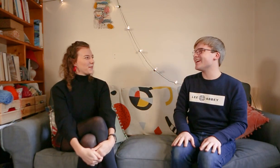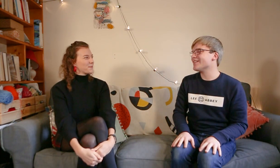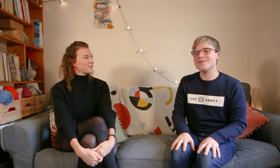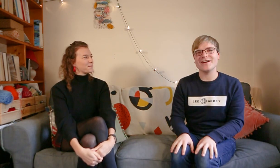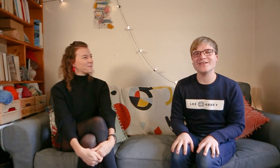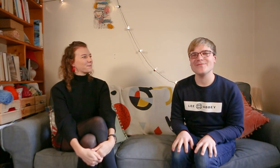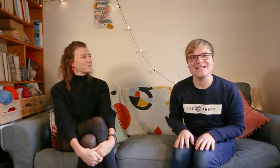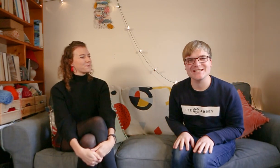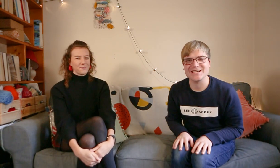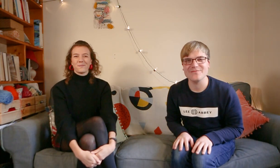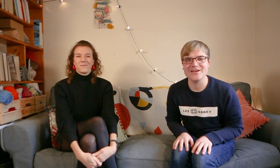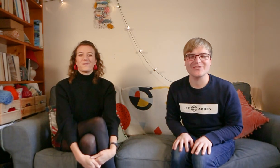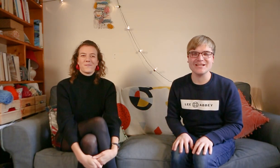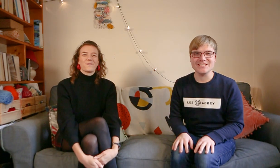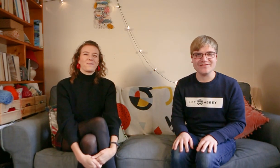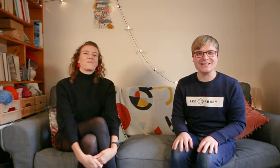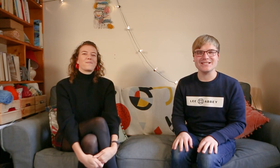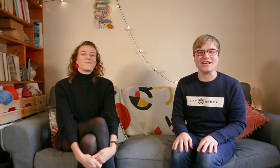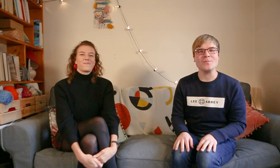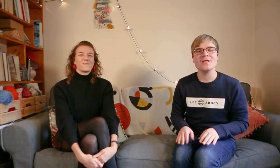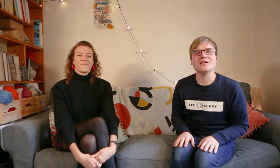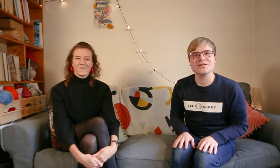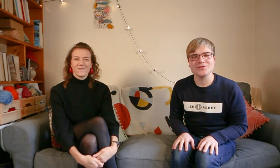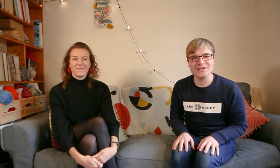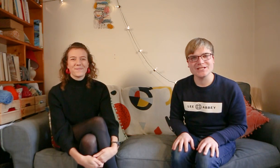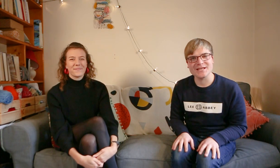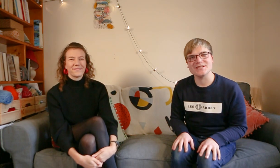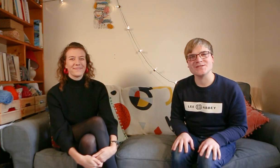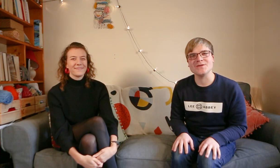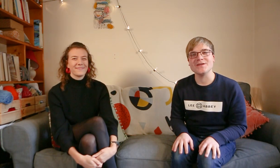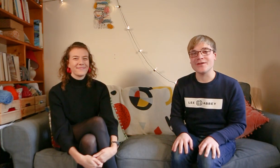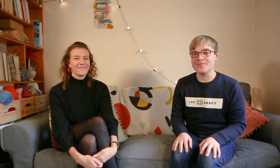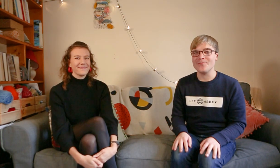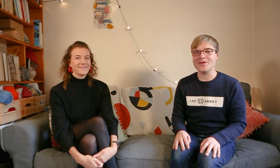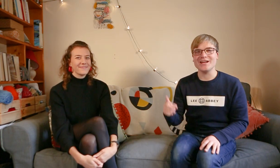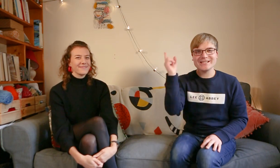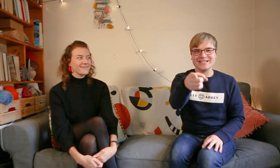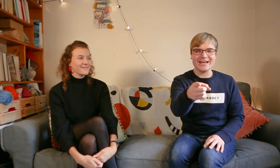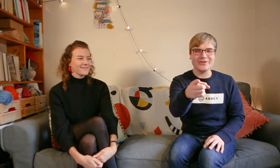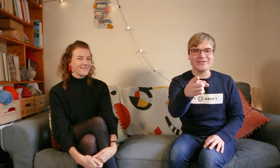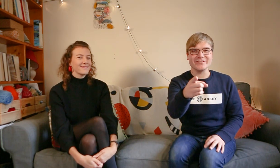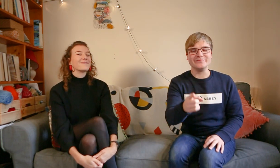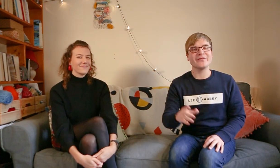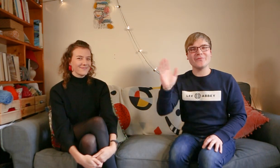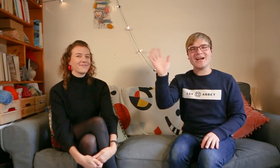We've had an amazing time here on Lee TV today. So join us again soon. And remember, stay awesome. Bye.